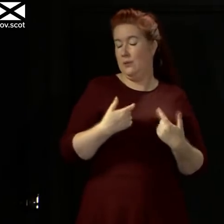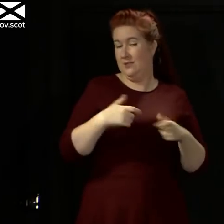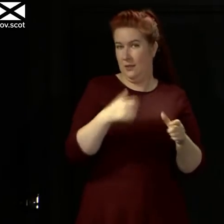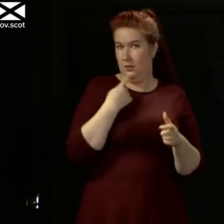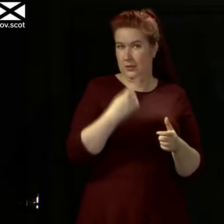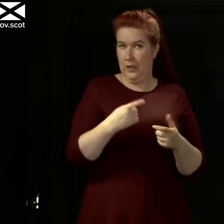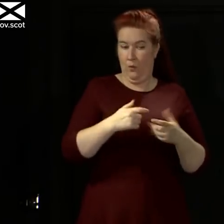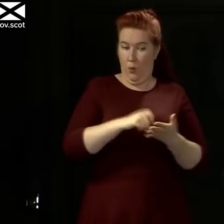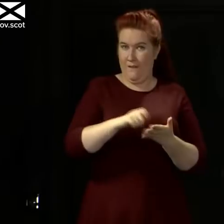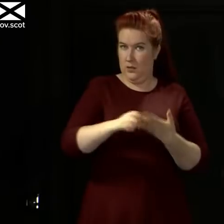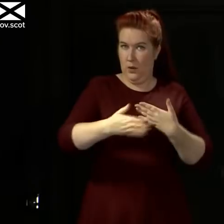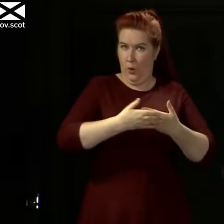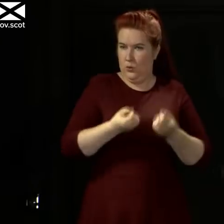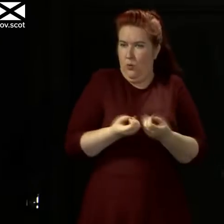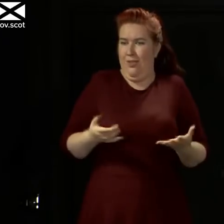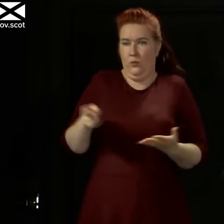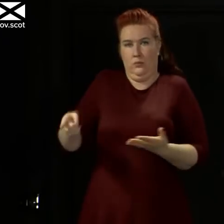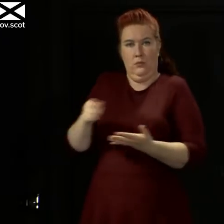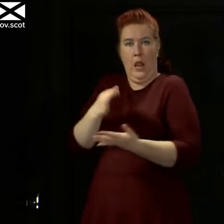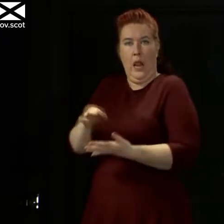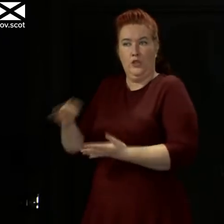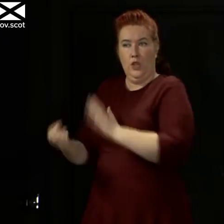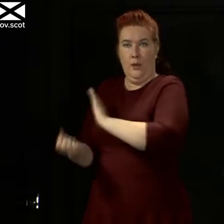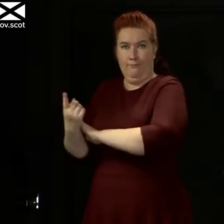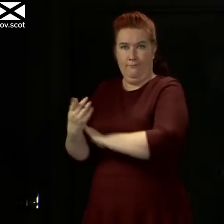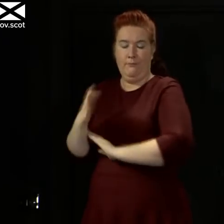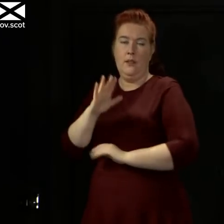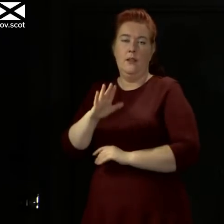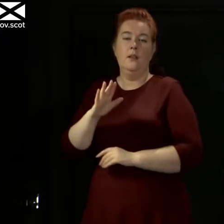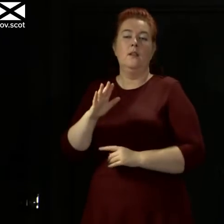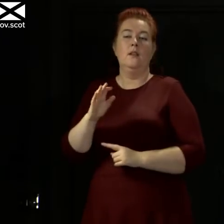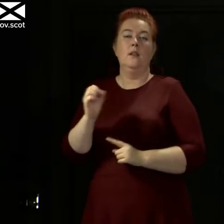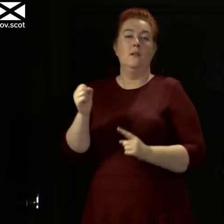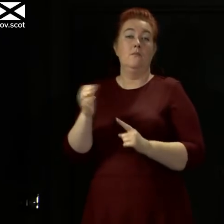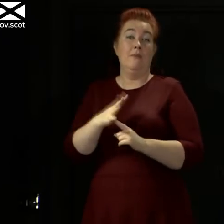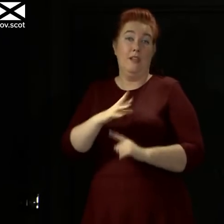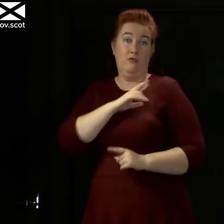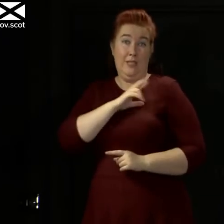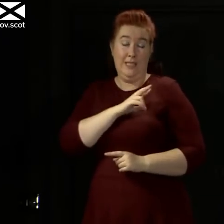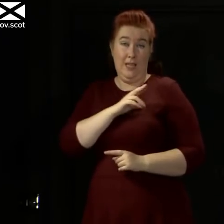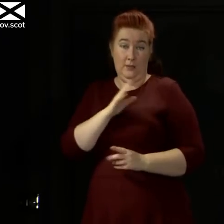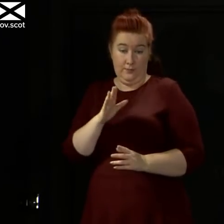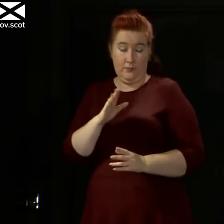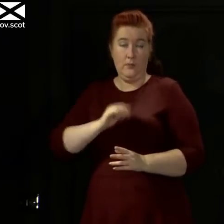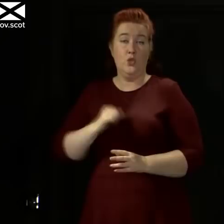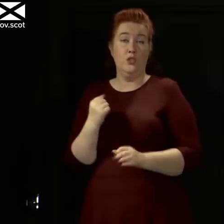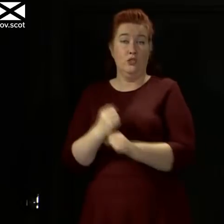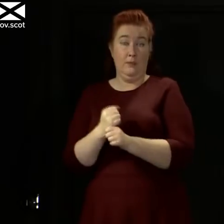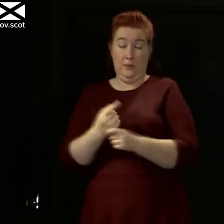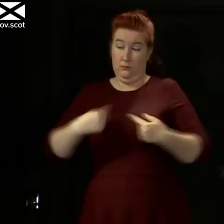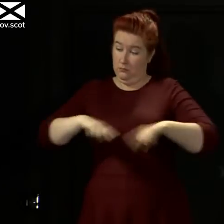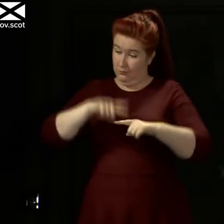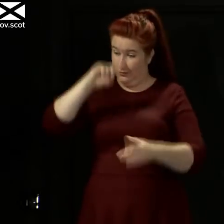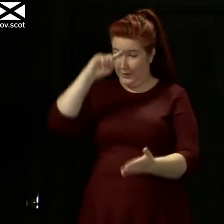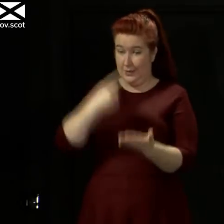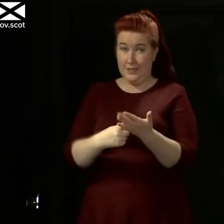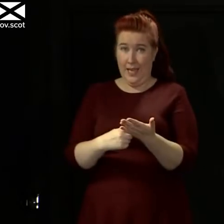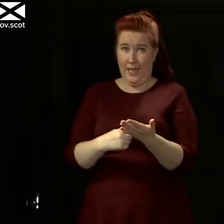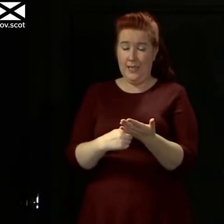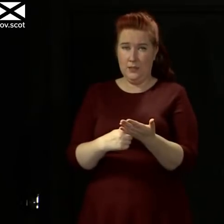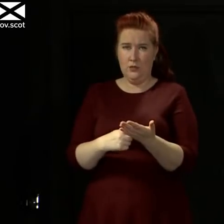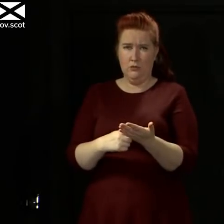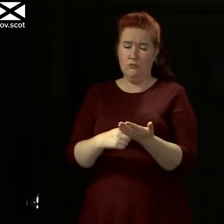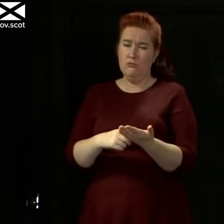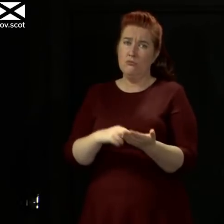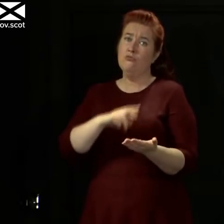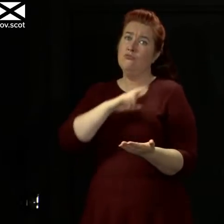The main reason for it is that we have decided, and I think we have decided for the right reasons,